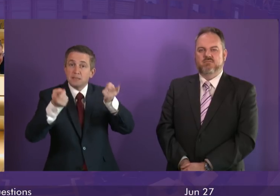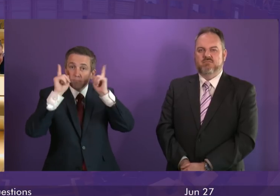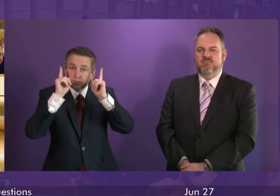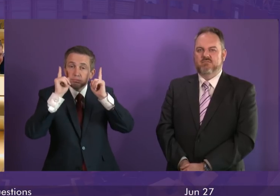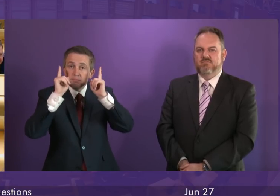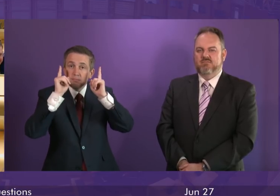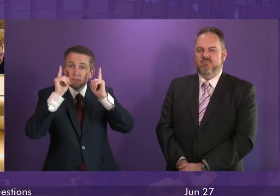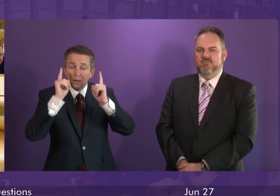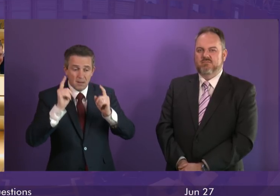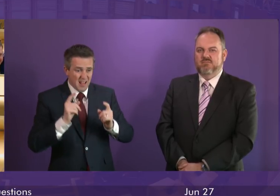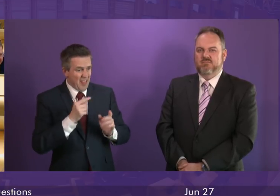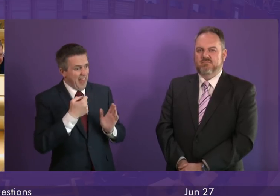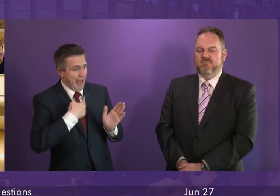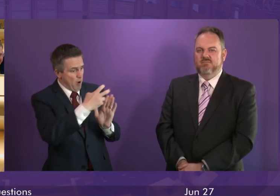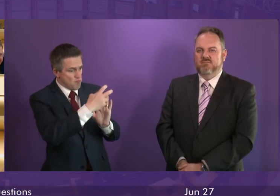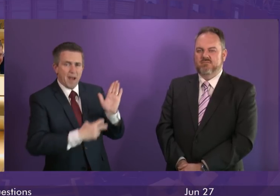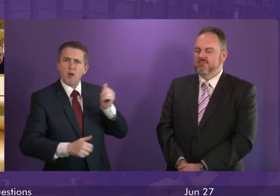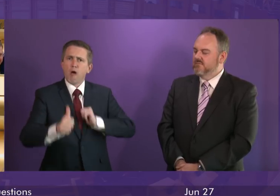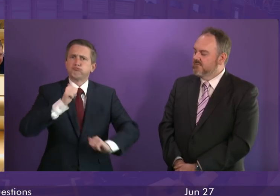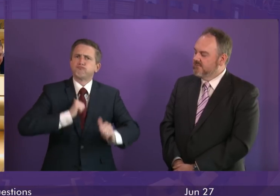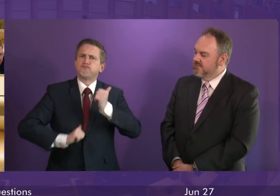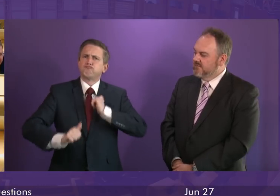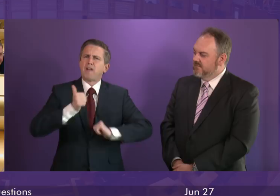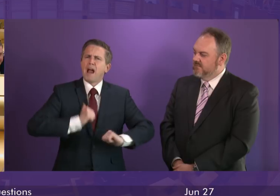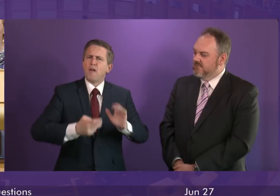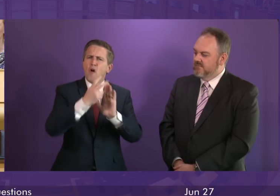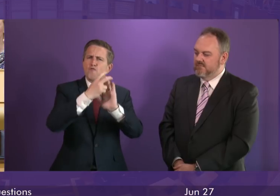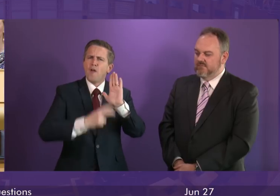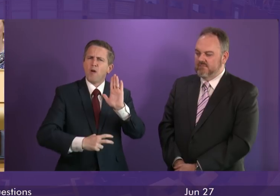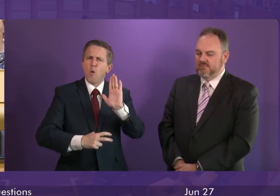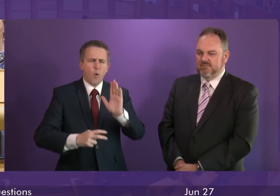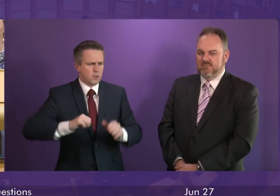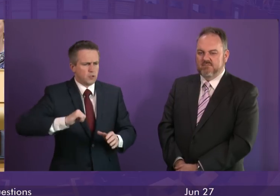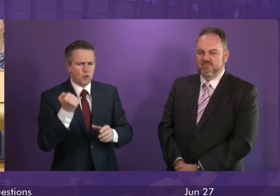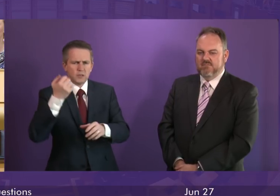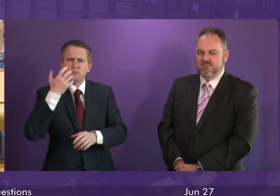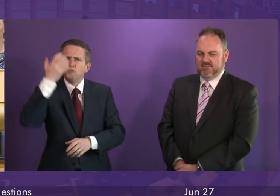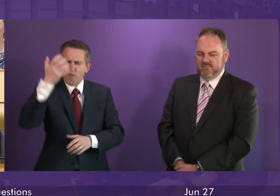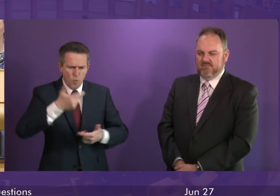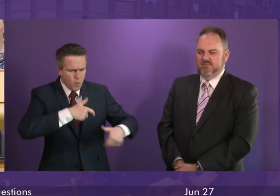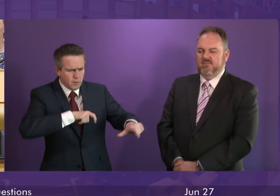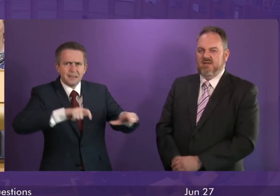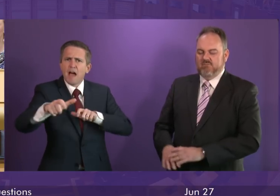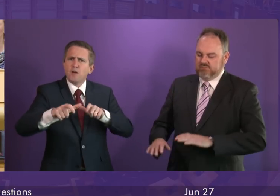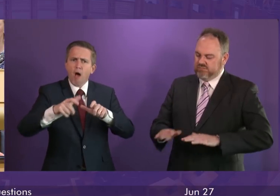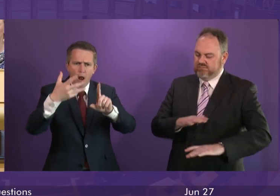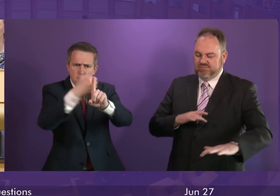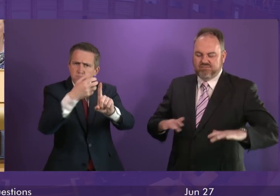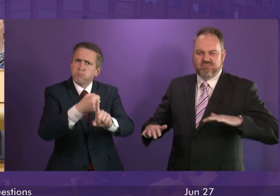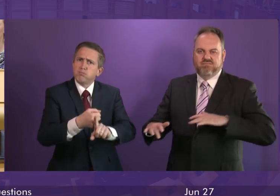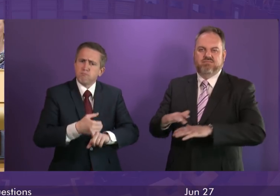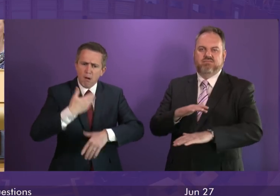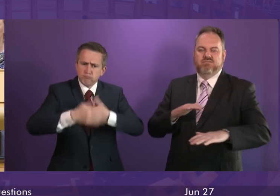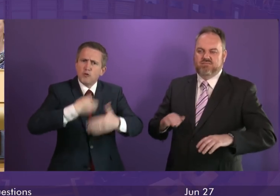university. That's the record of this government in education, and we'll go on with the job of continuing to make that progress.